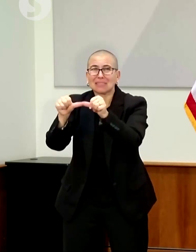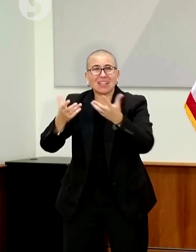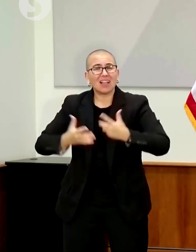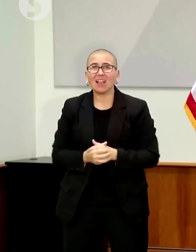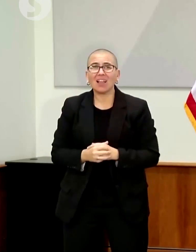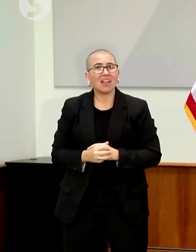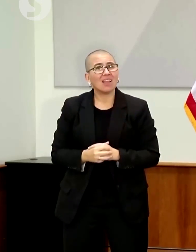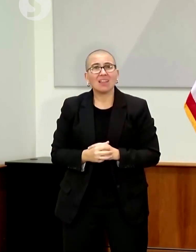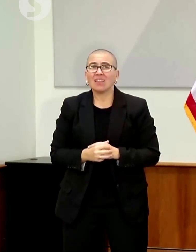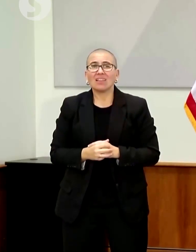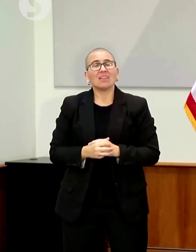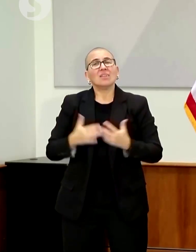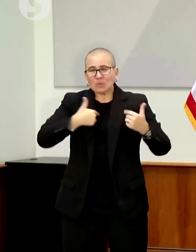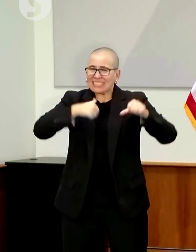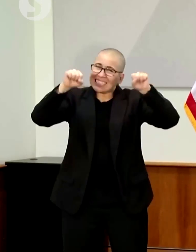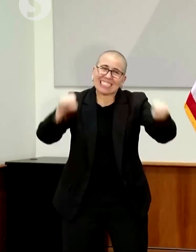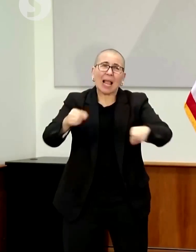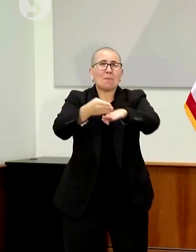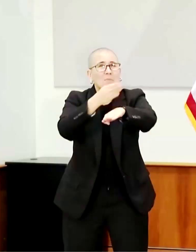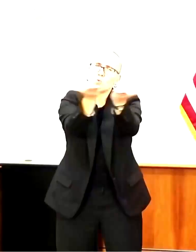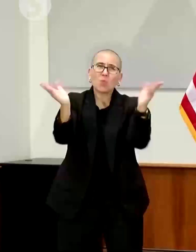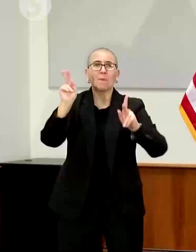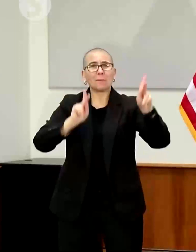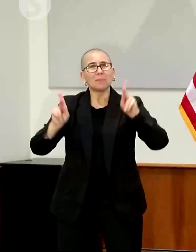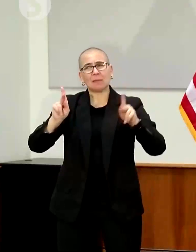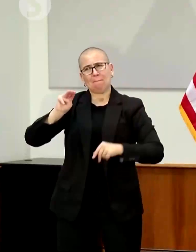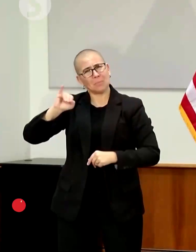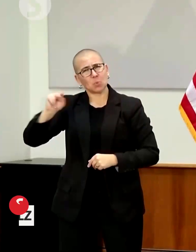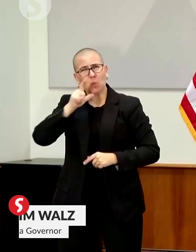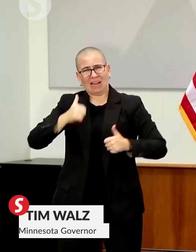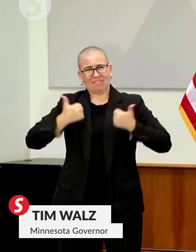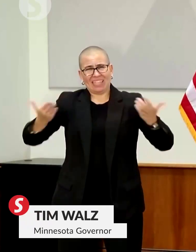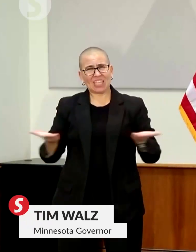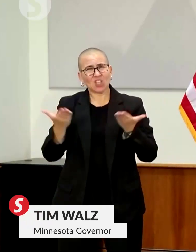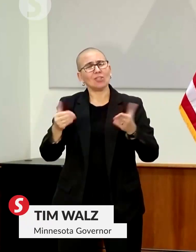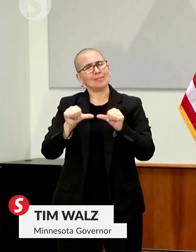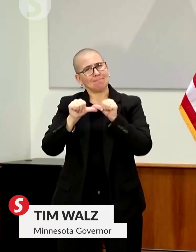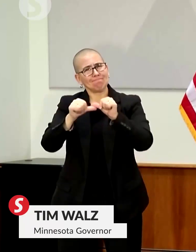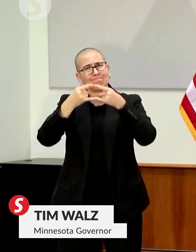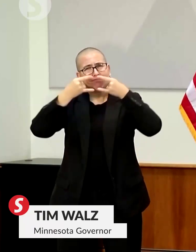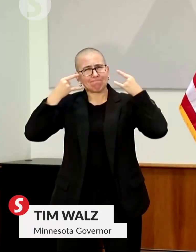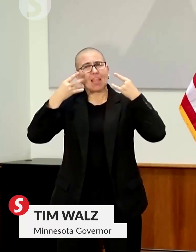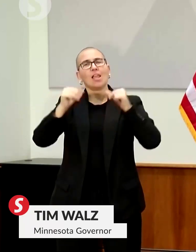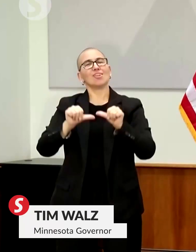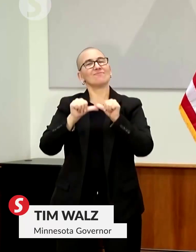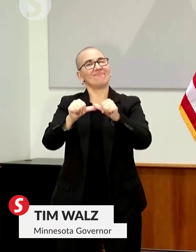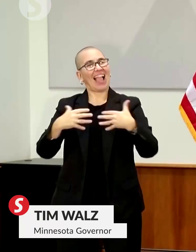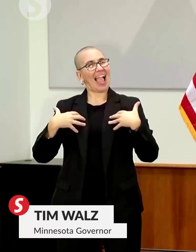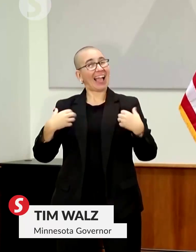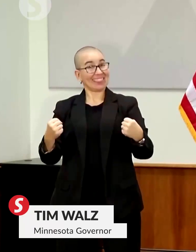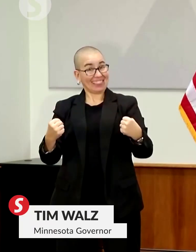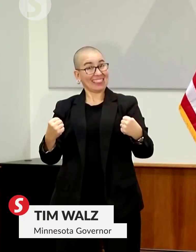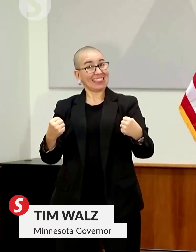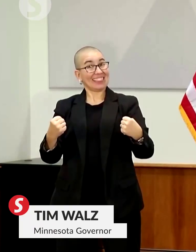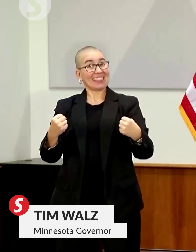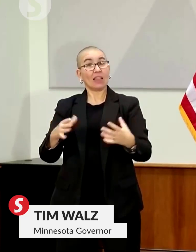to put politics aside and listen to health experts. Wear your mask and stay healthy if for no other reason that'll keep you healthy to vote against me